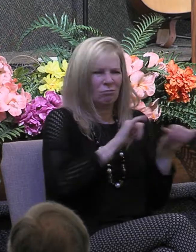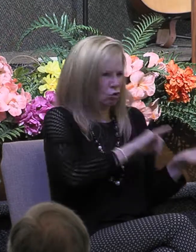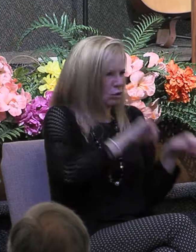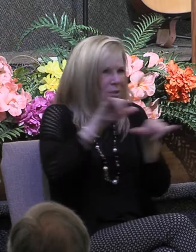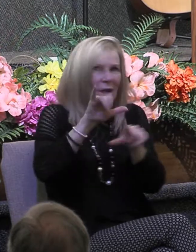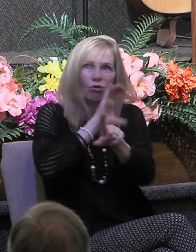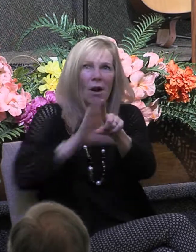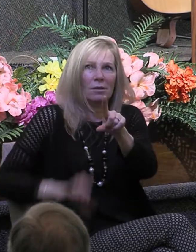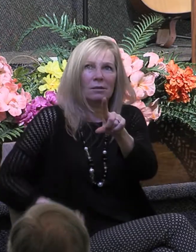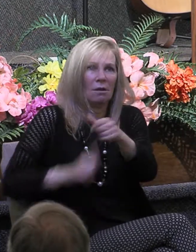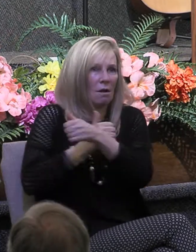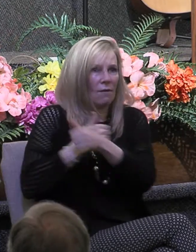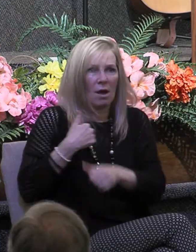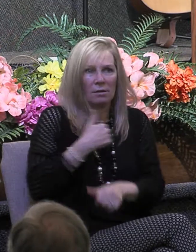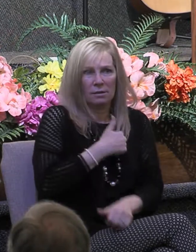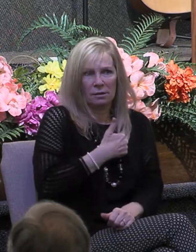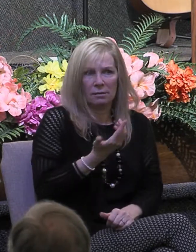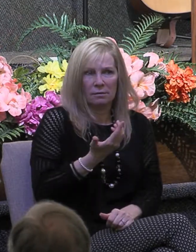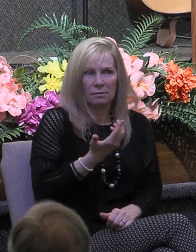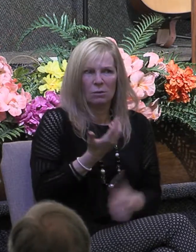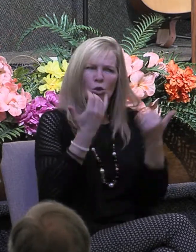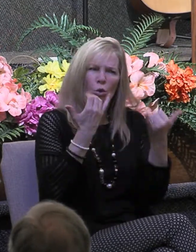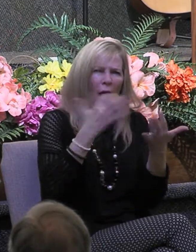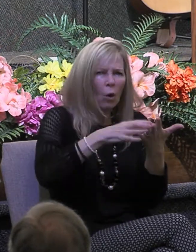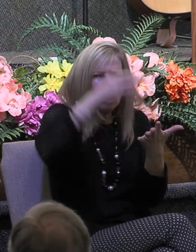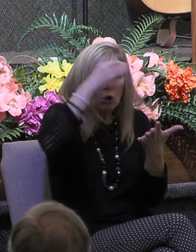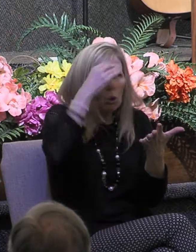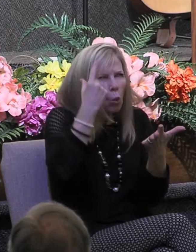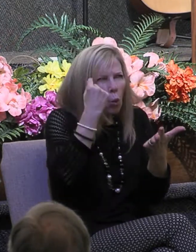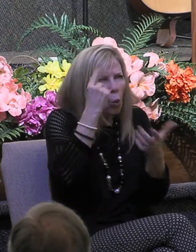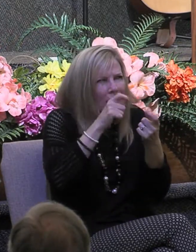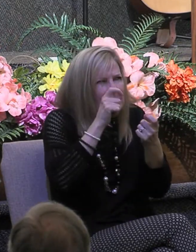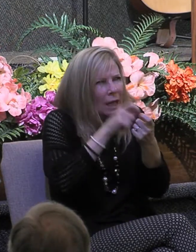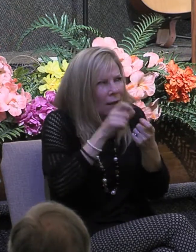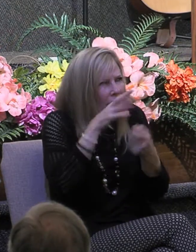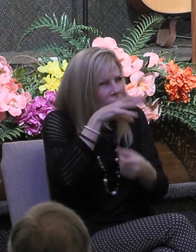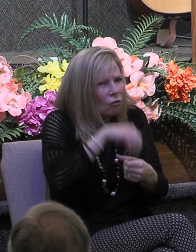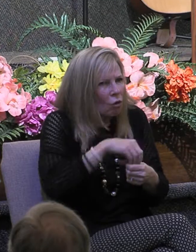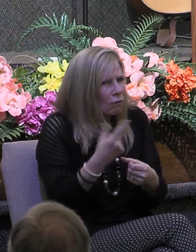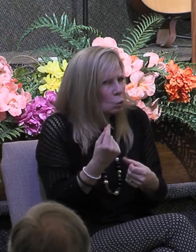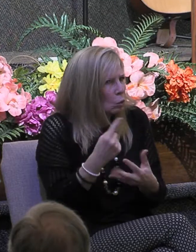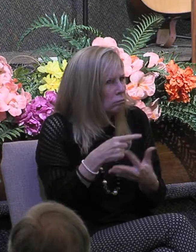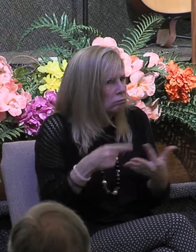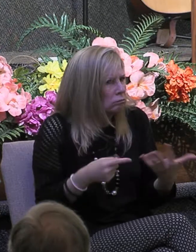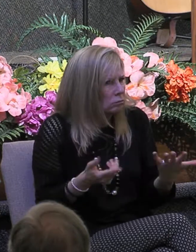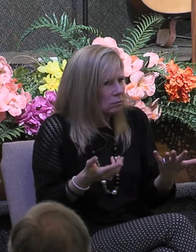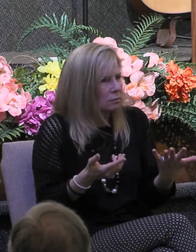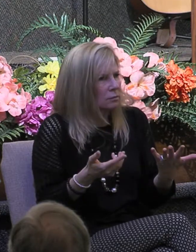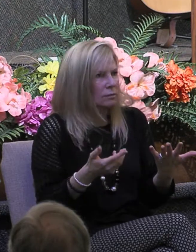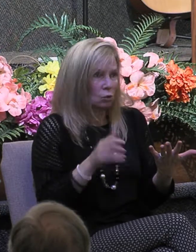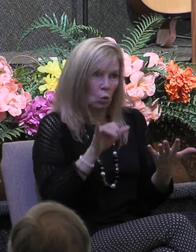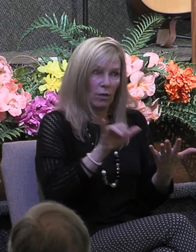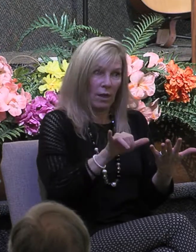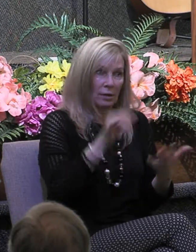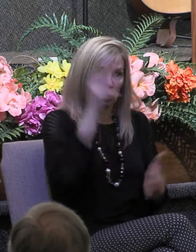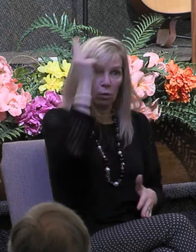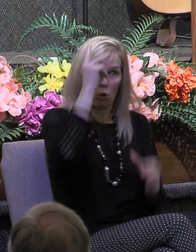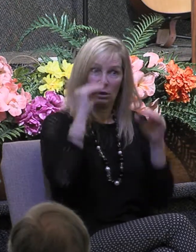then what we want to do is find out what exactly that entails and that's what Paul teaches us in 1